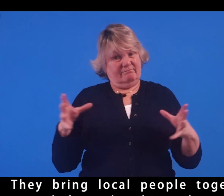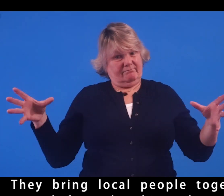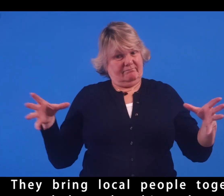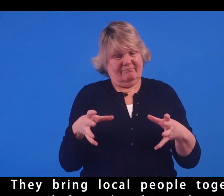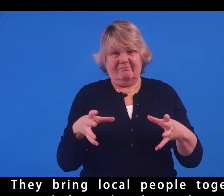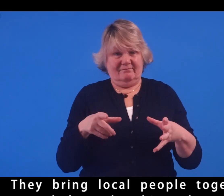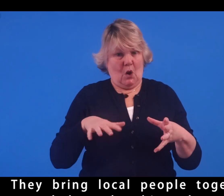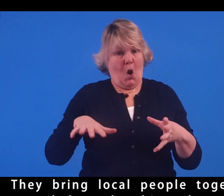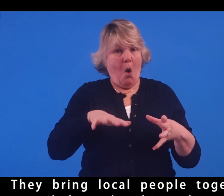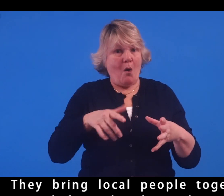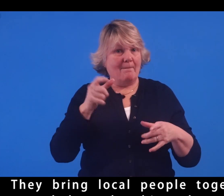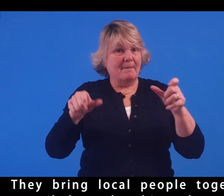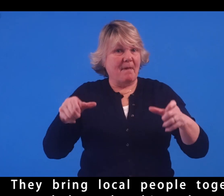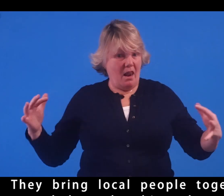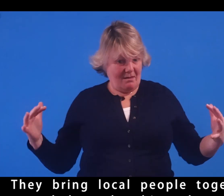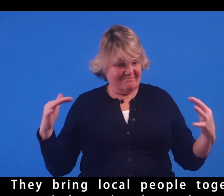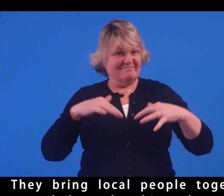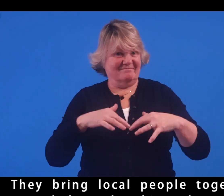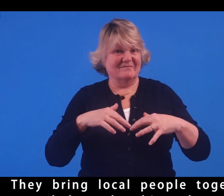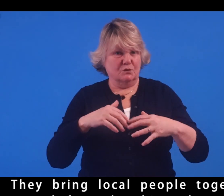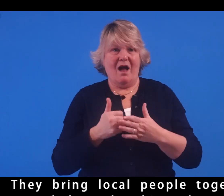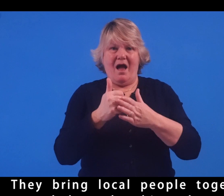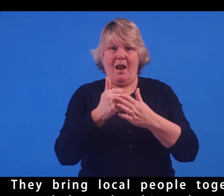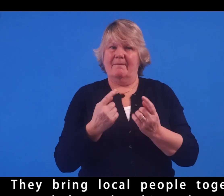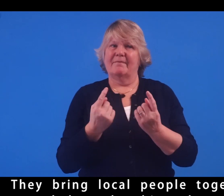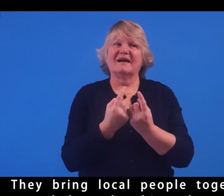They bring local people together to help make things happen